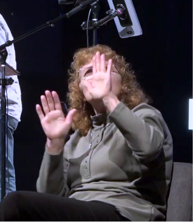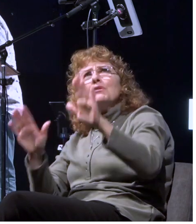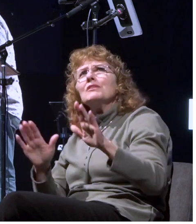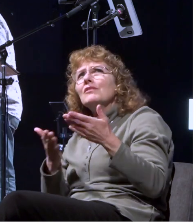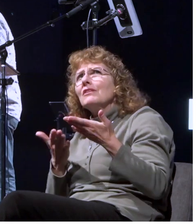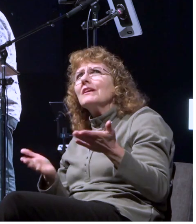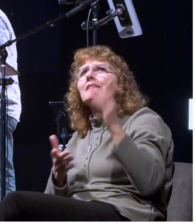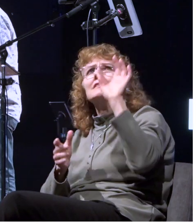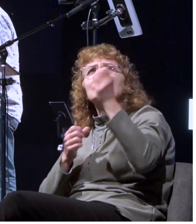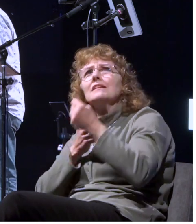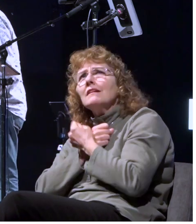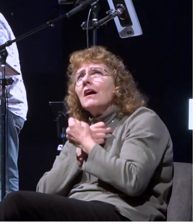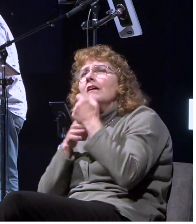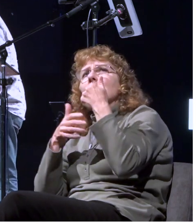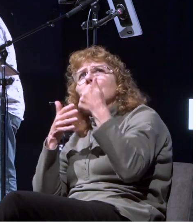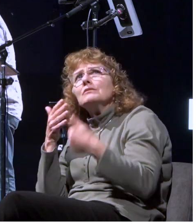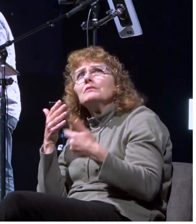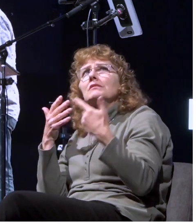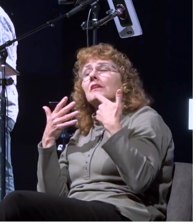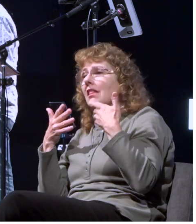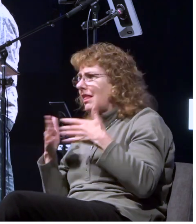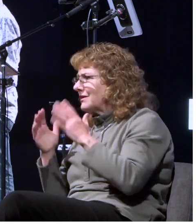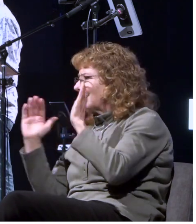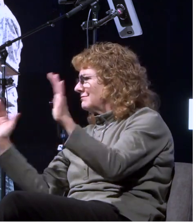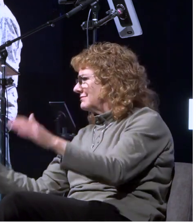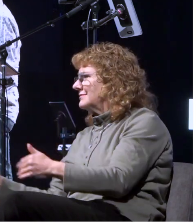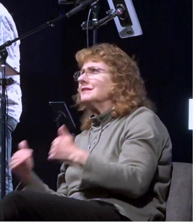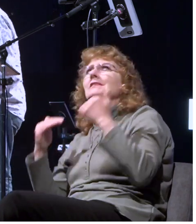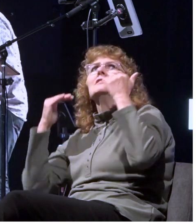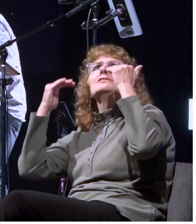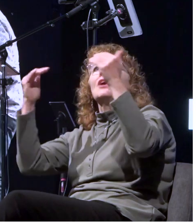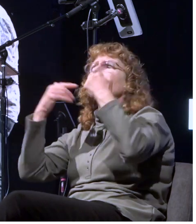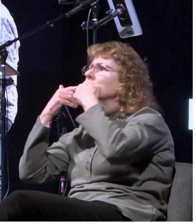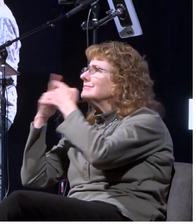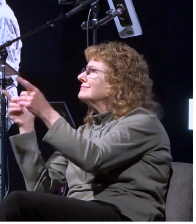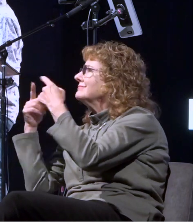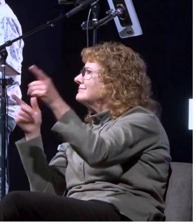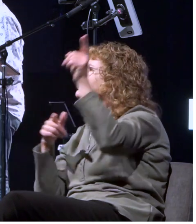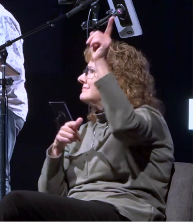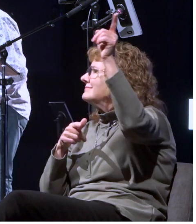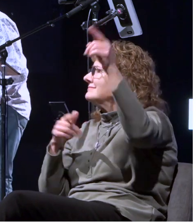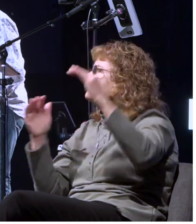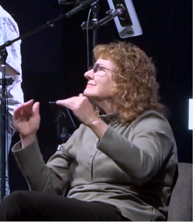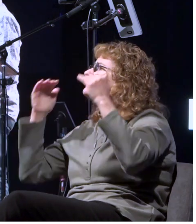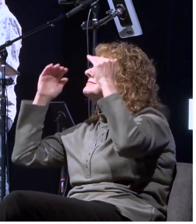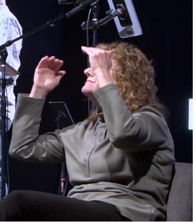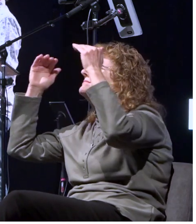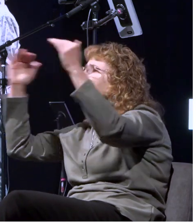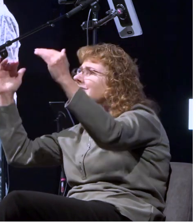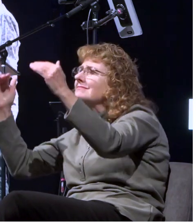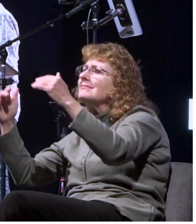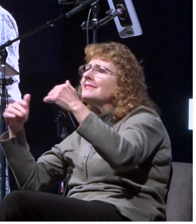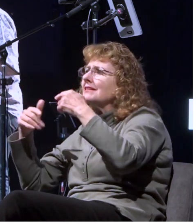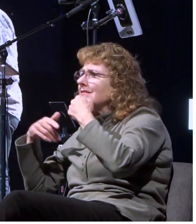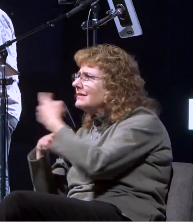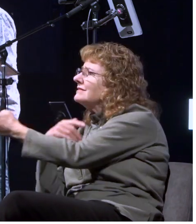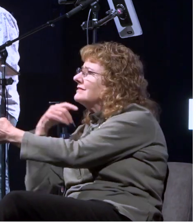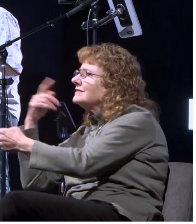done for them let them exalt him publicly and before the congregation and before the leaders of the